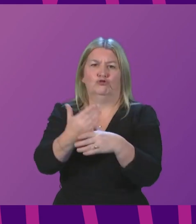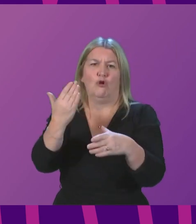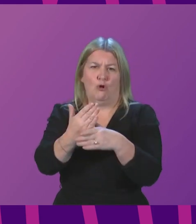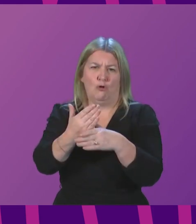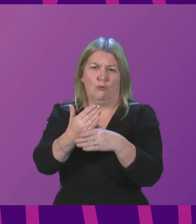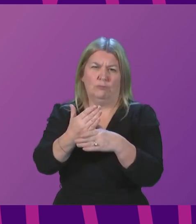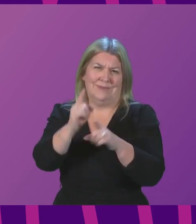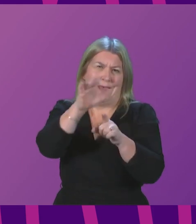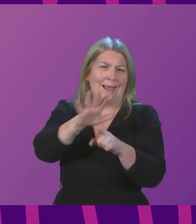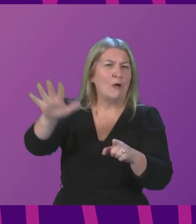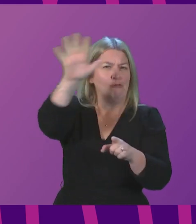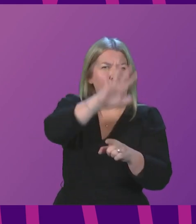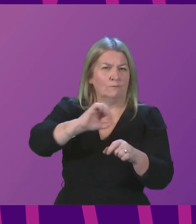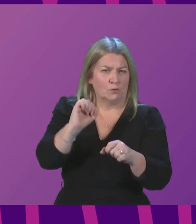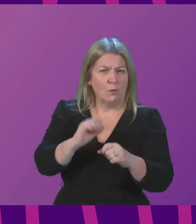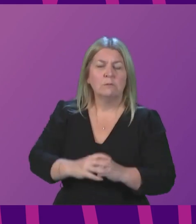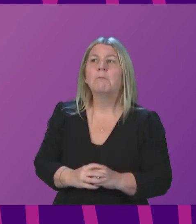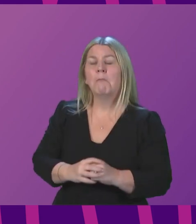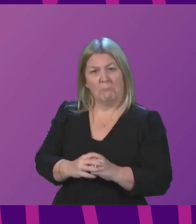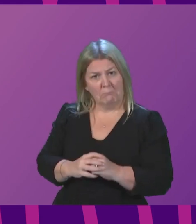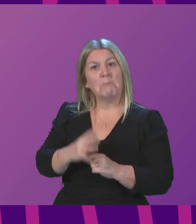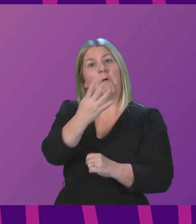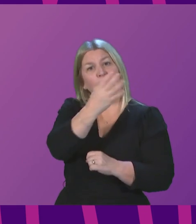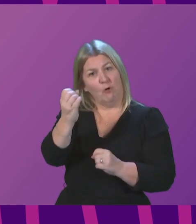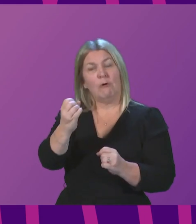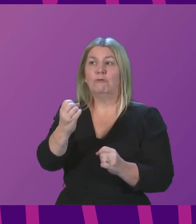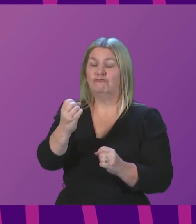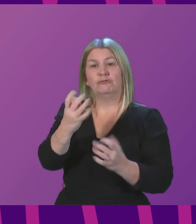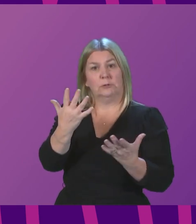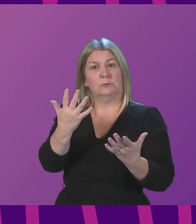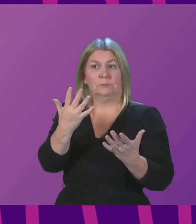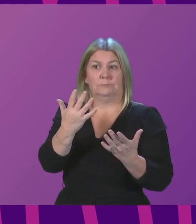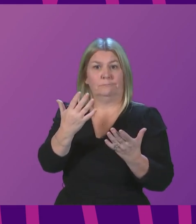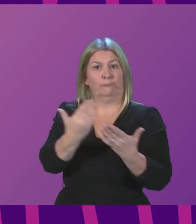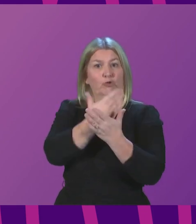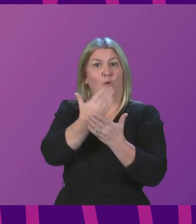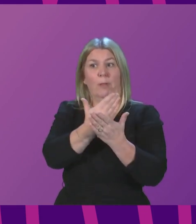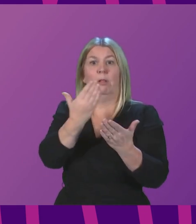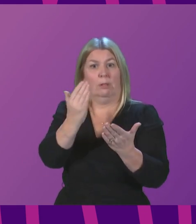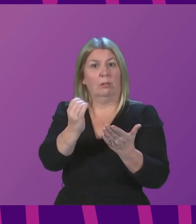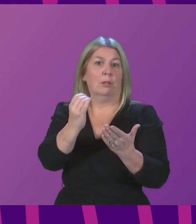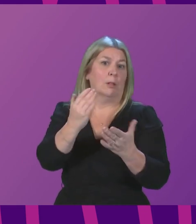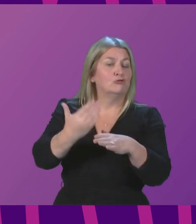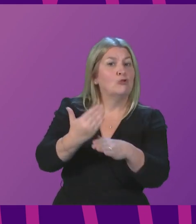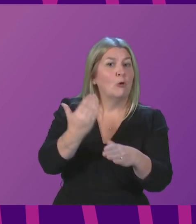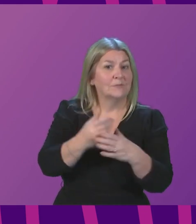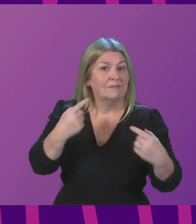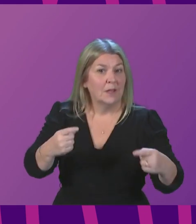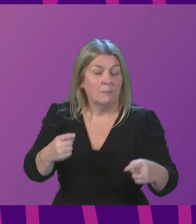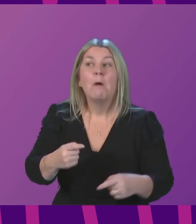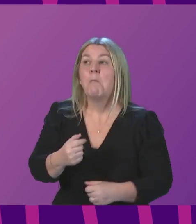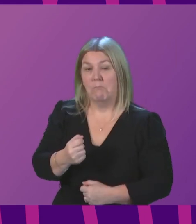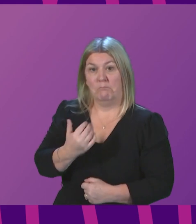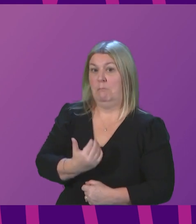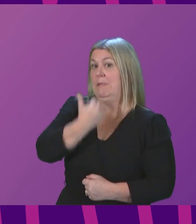and I was delighted to see the potential for 400 renewable jobs at NIG. Scotland has a quarter of Europe's offshore renewable potential.